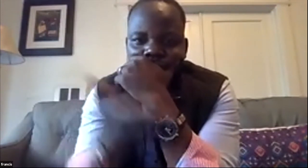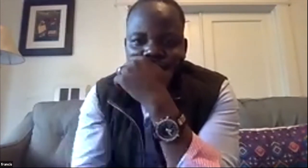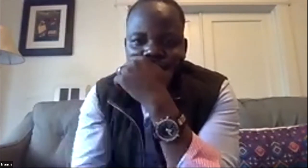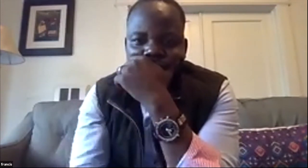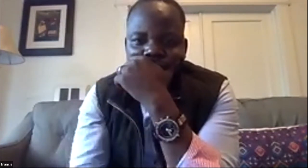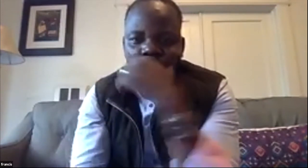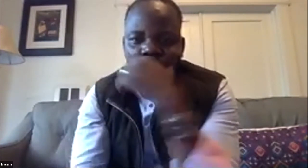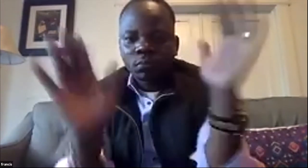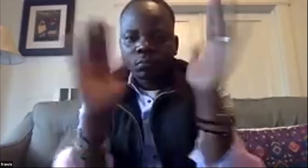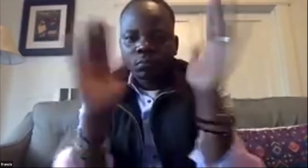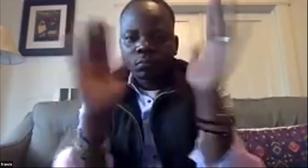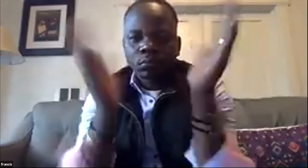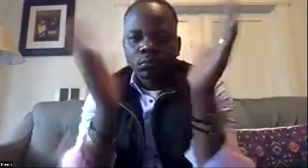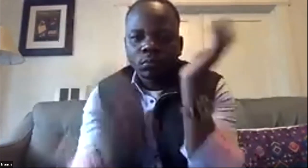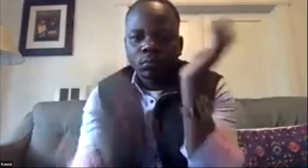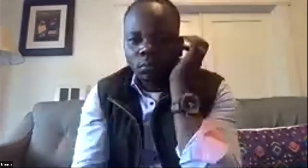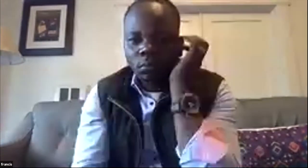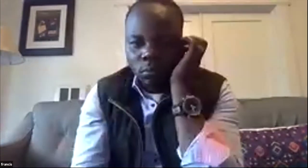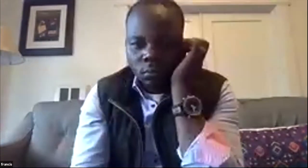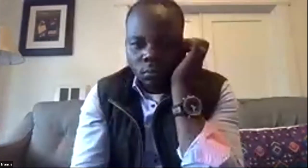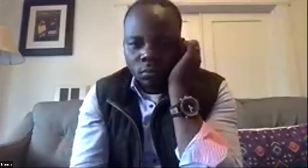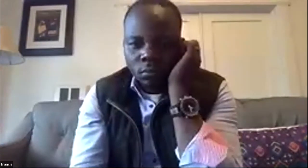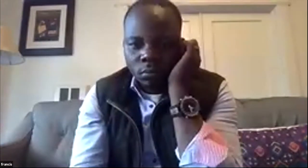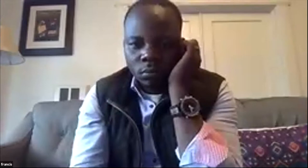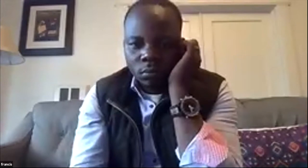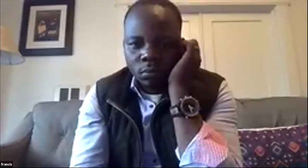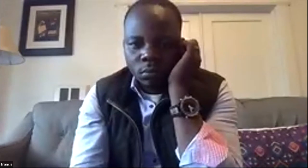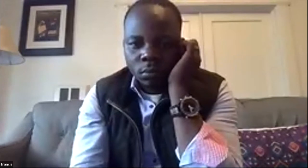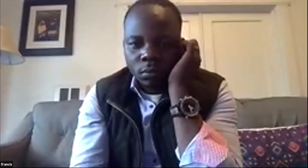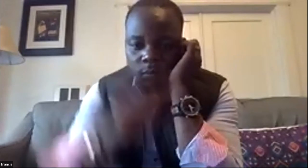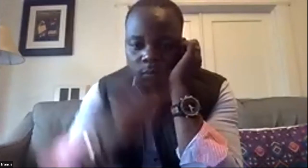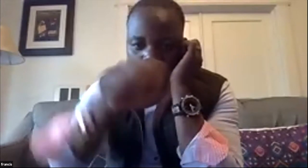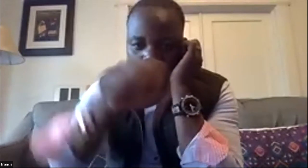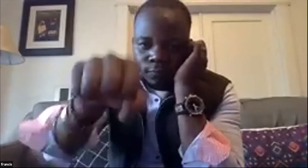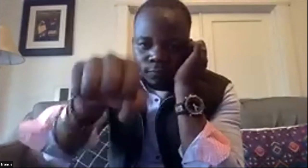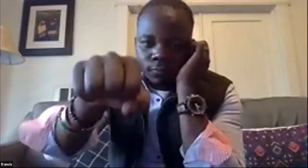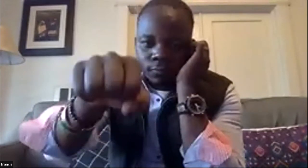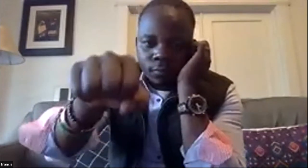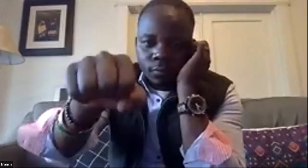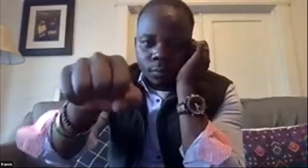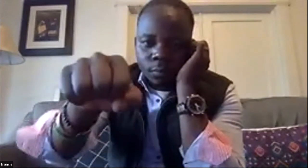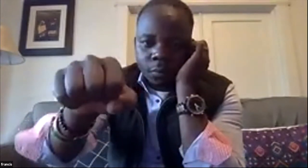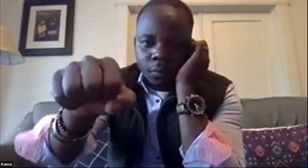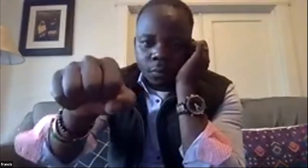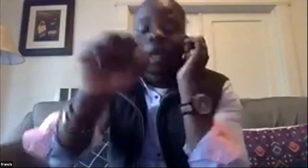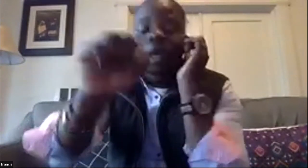ilo celebrating 100 years they picked 30 people